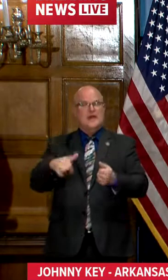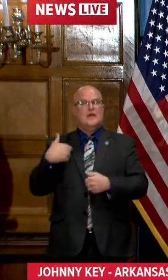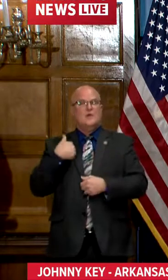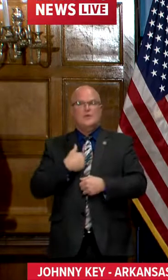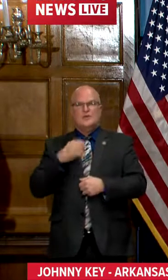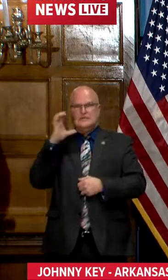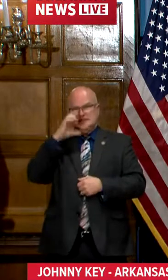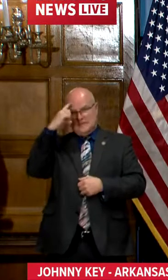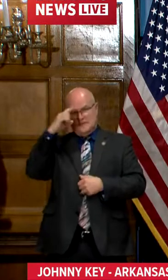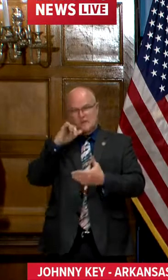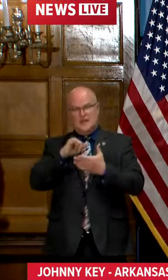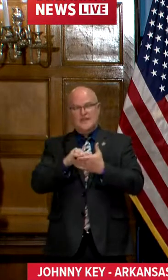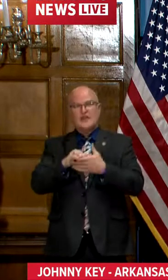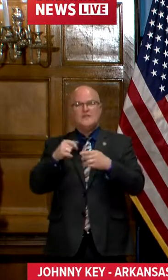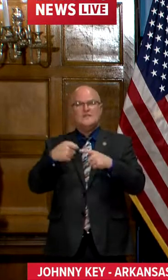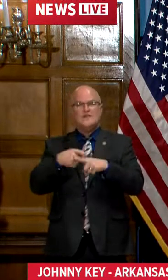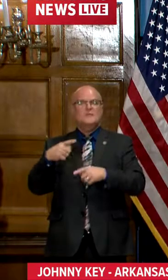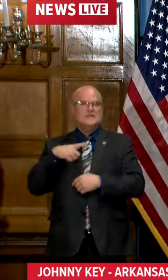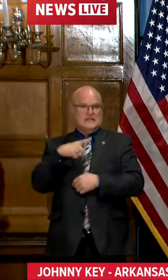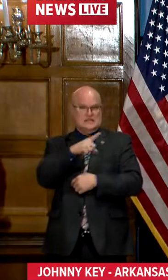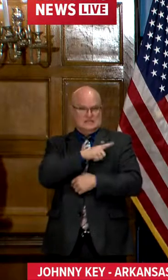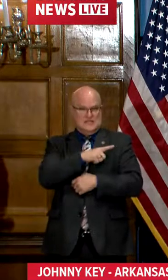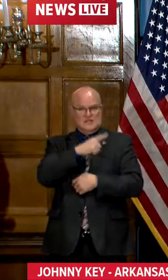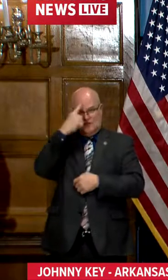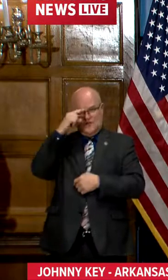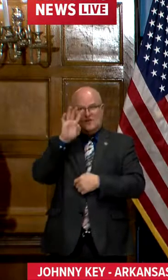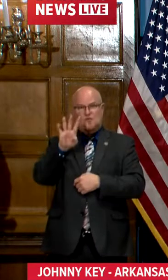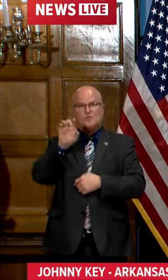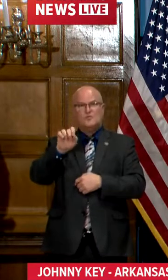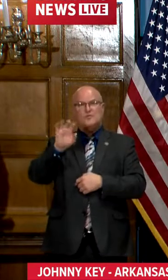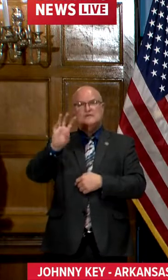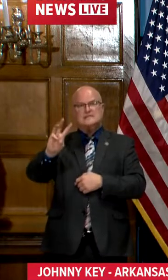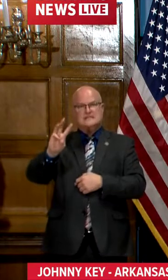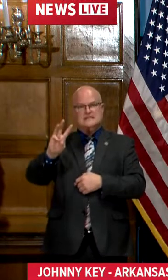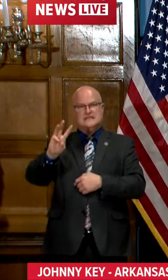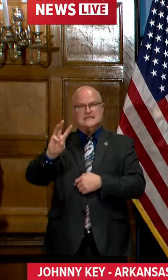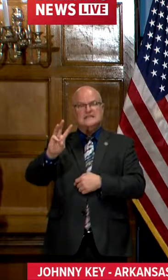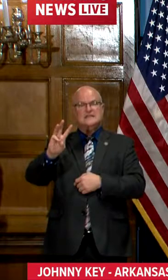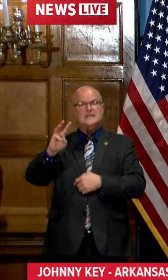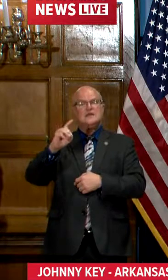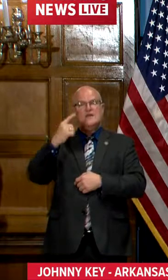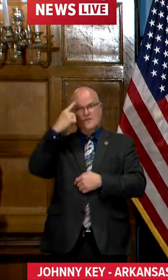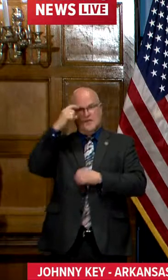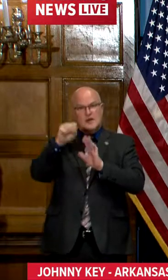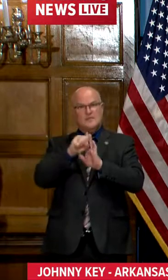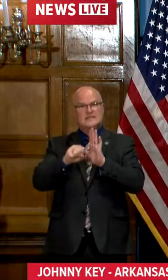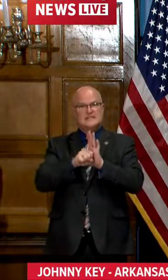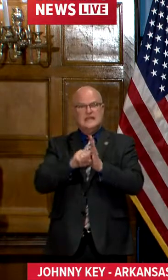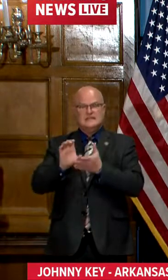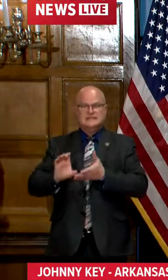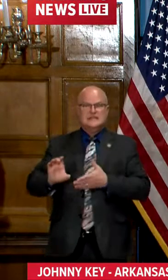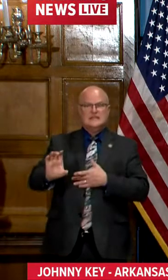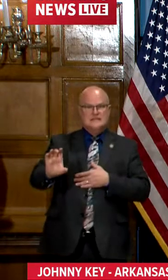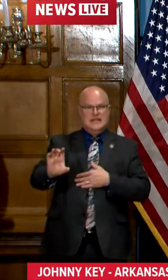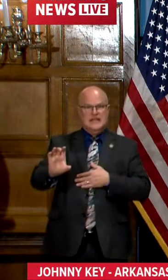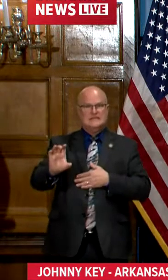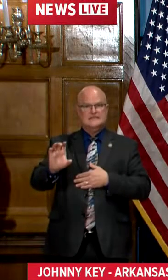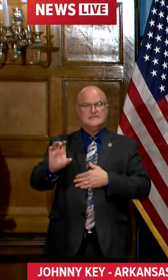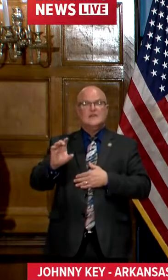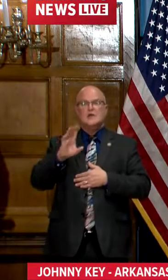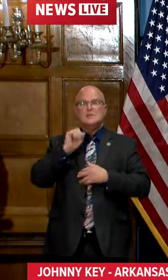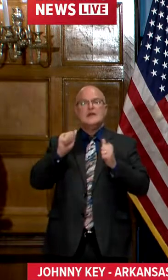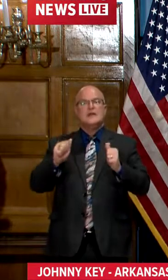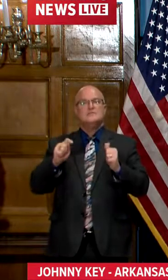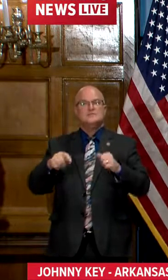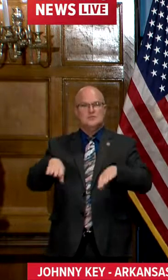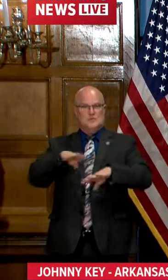appropriation from the general assembly for 4.6 for from the state set aside of esser two to